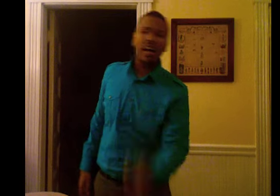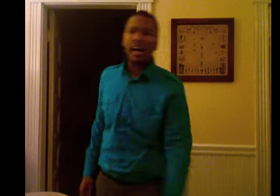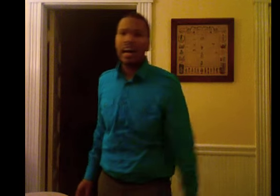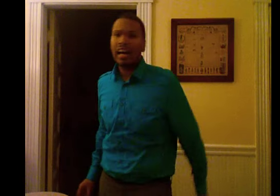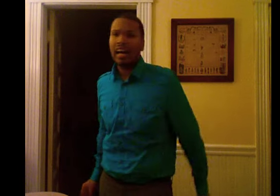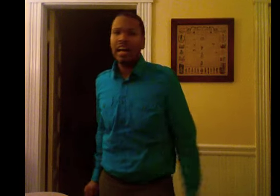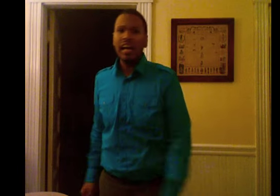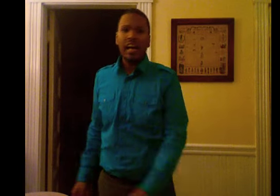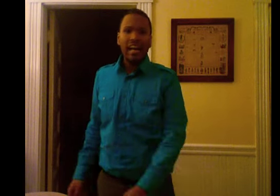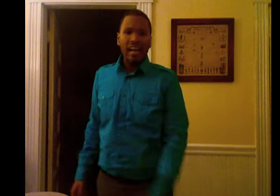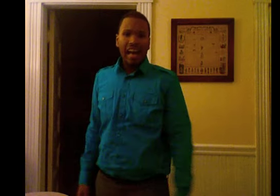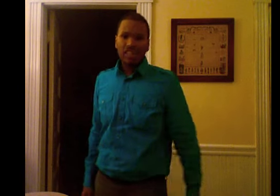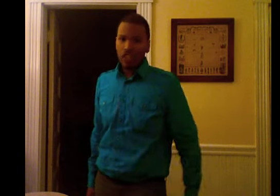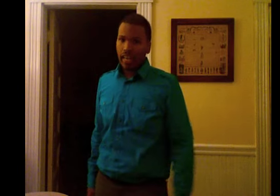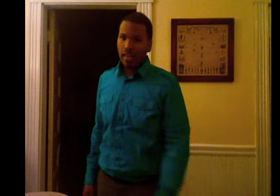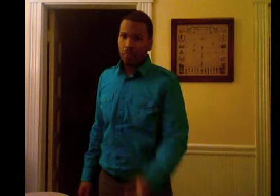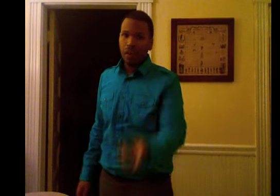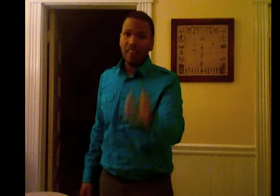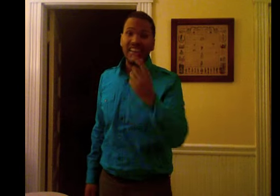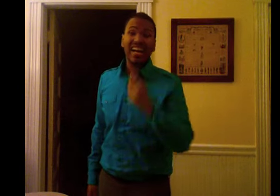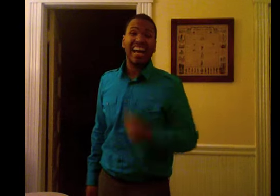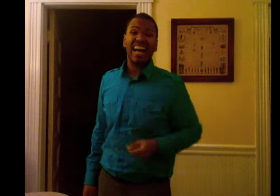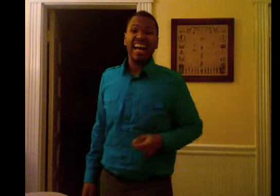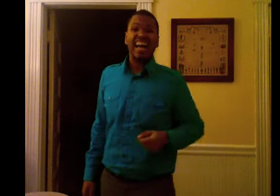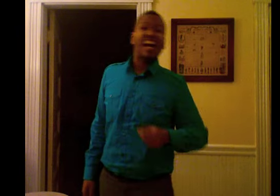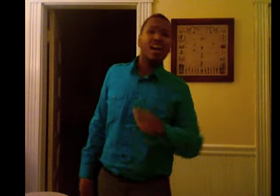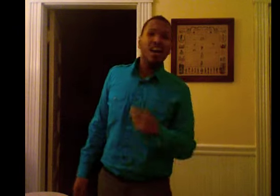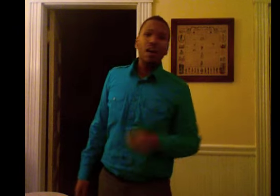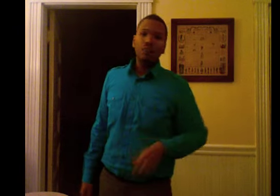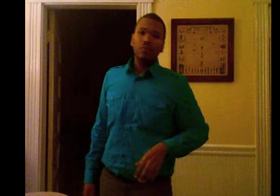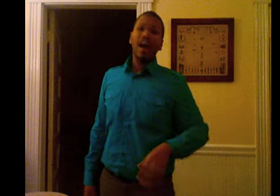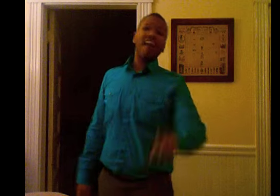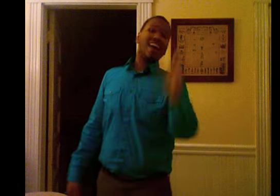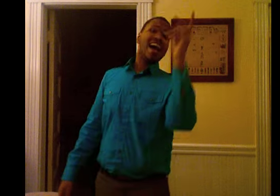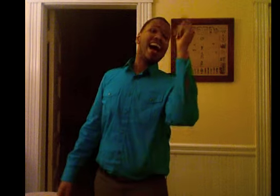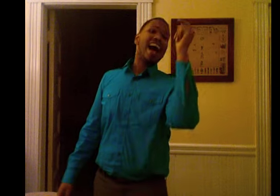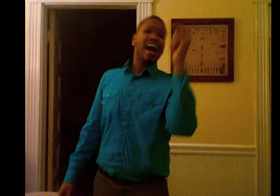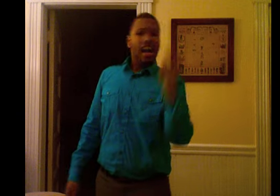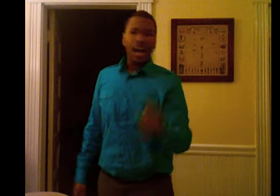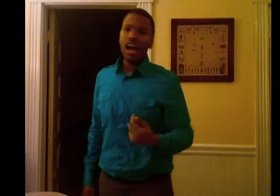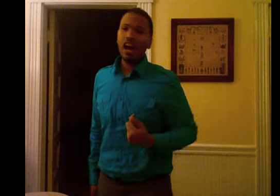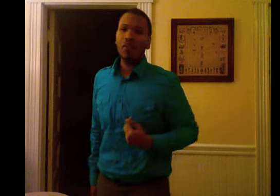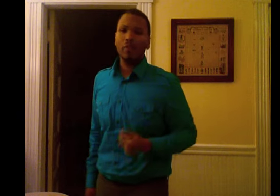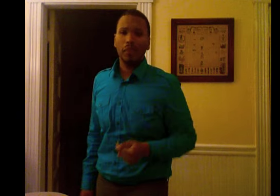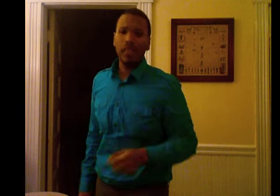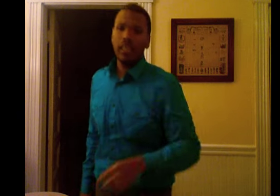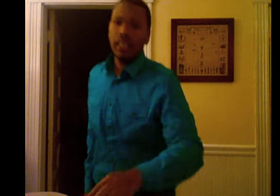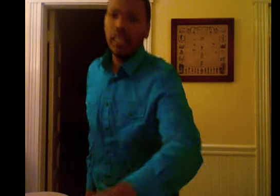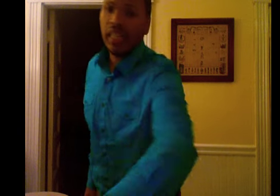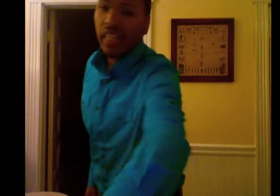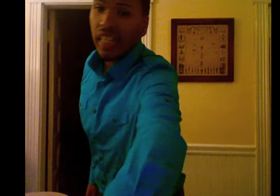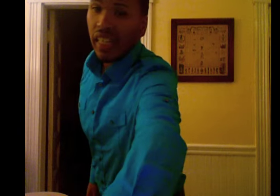I say brother, brother help me please.